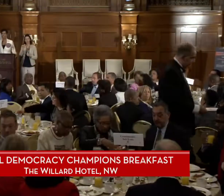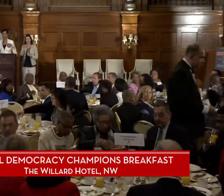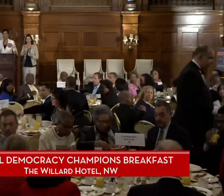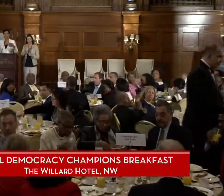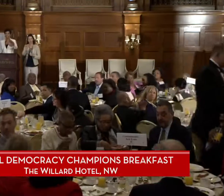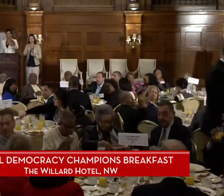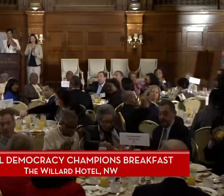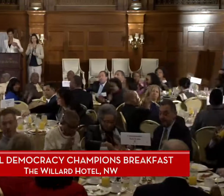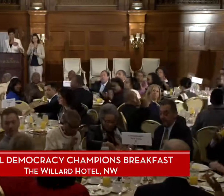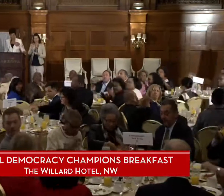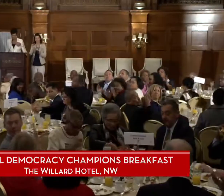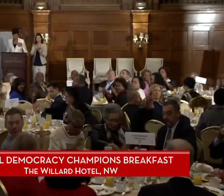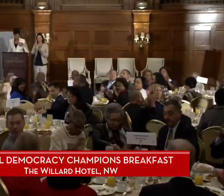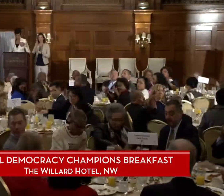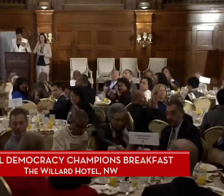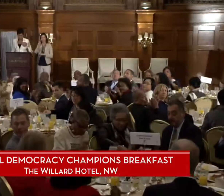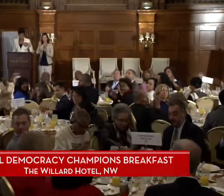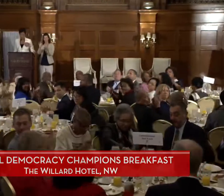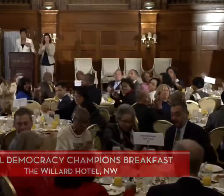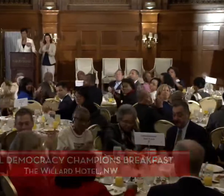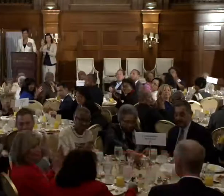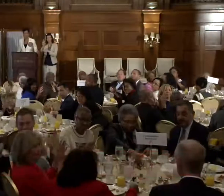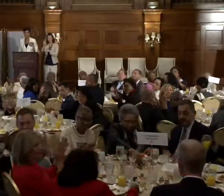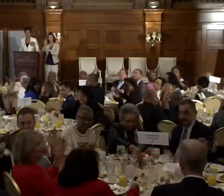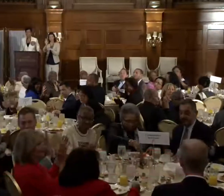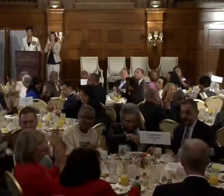Ward 6. Give him a big round of applause.